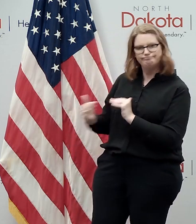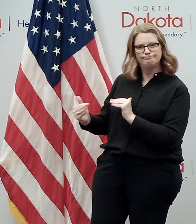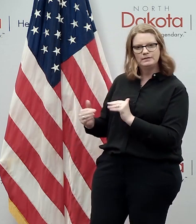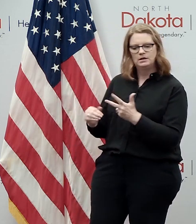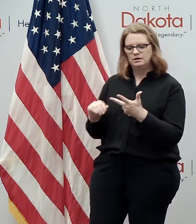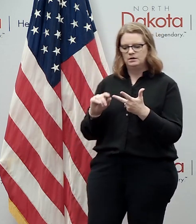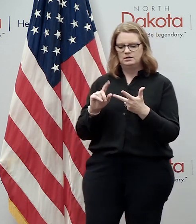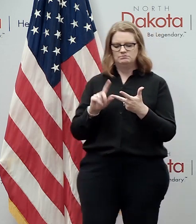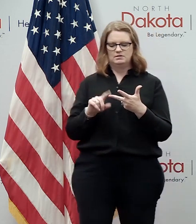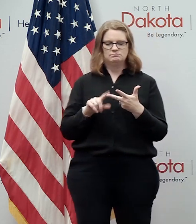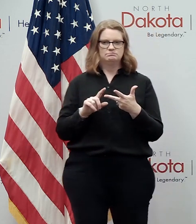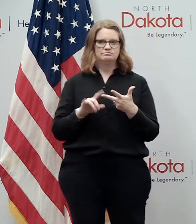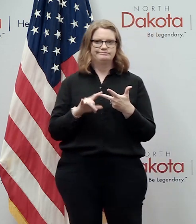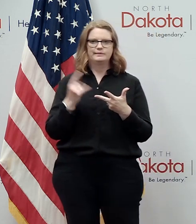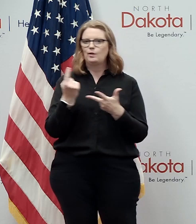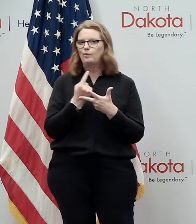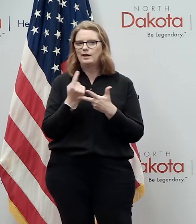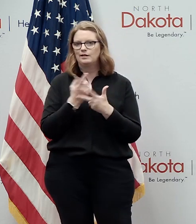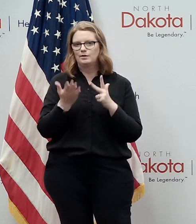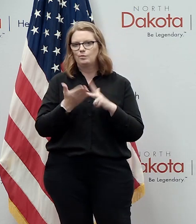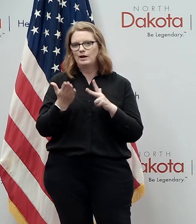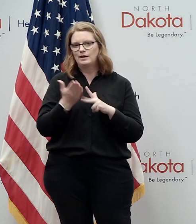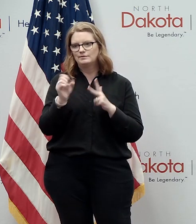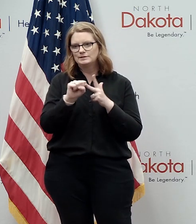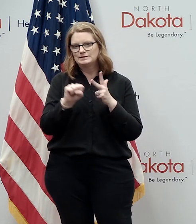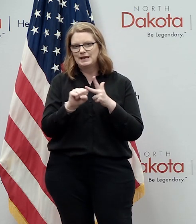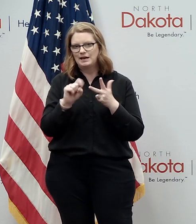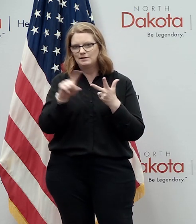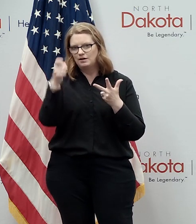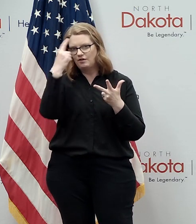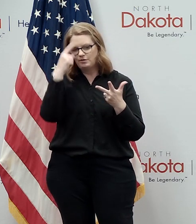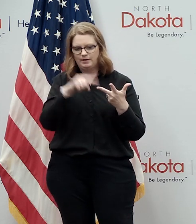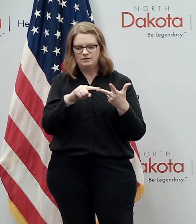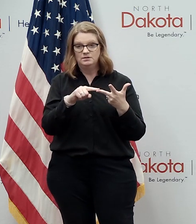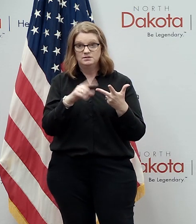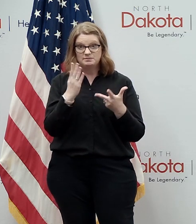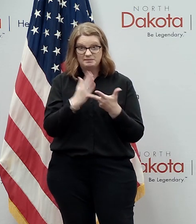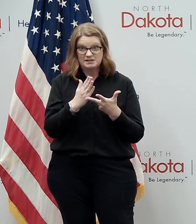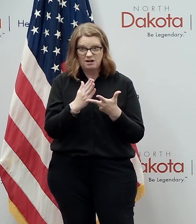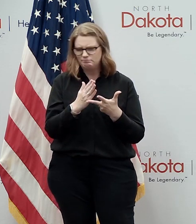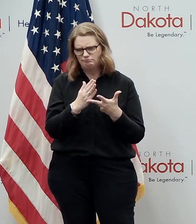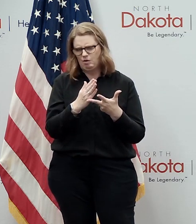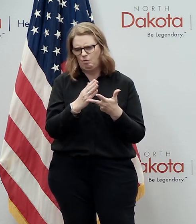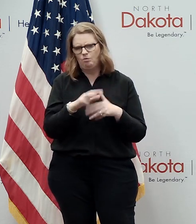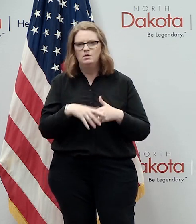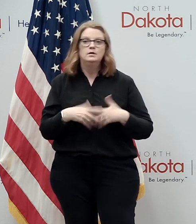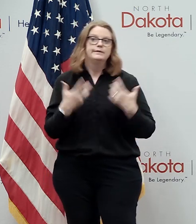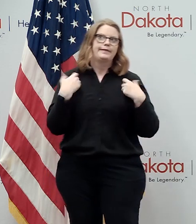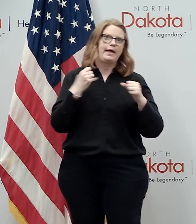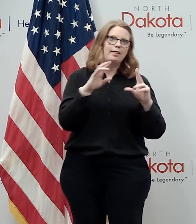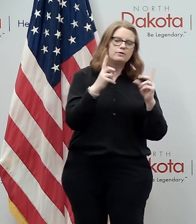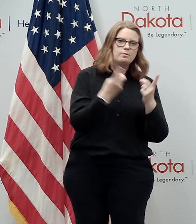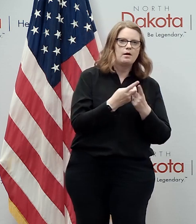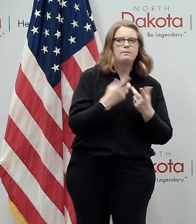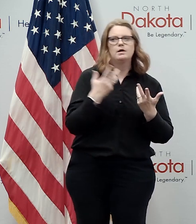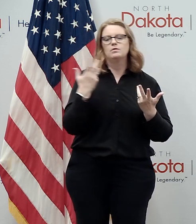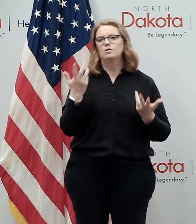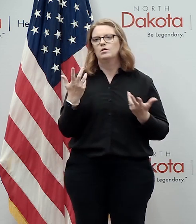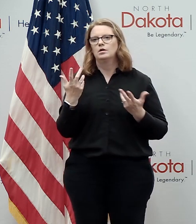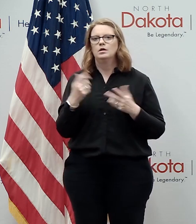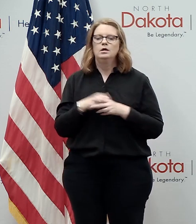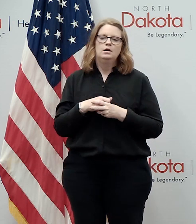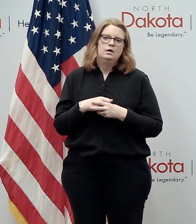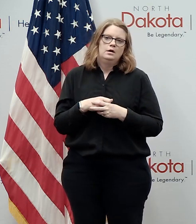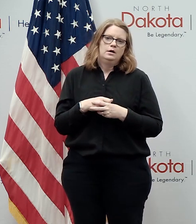we've got the regular running of state government we've which hasn't let up i mean whether it's the health department or the health